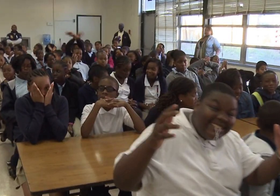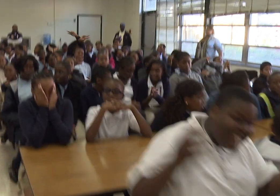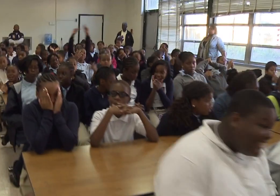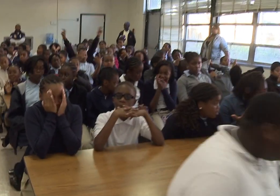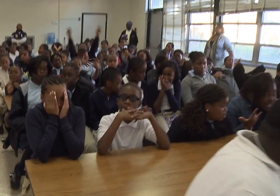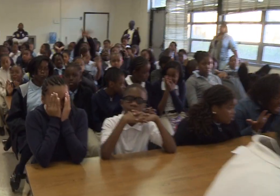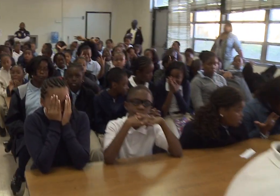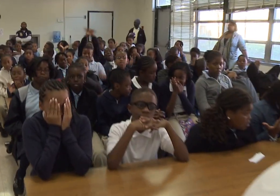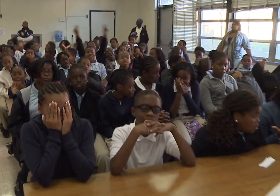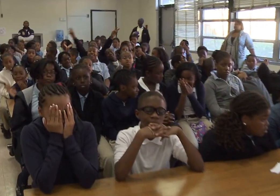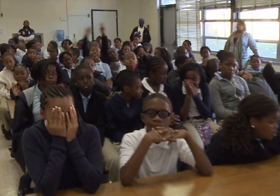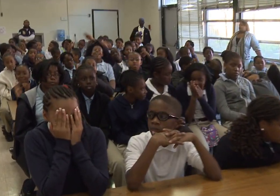You guys have any questions?